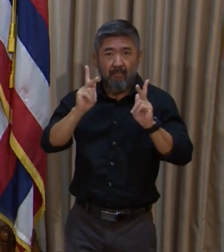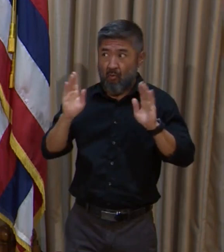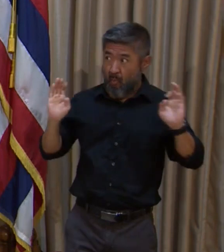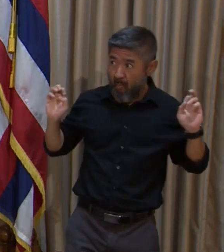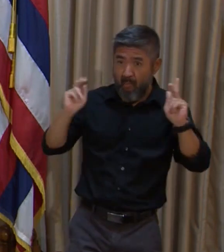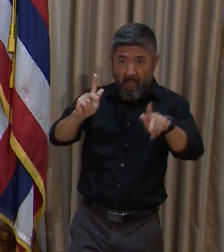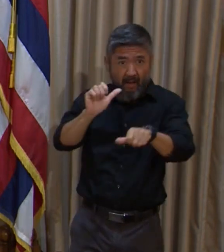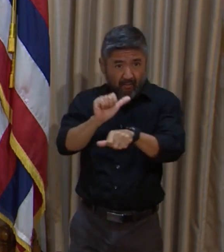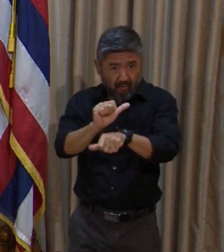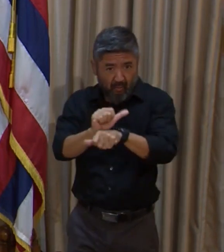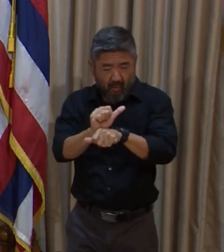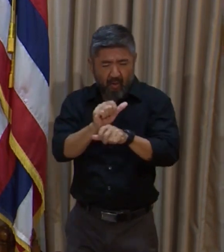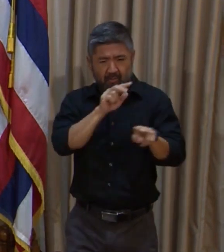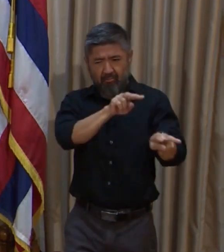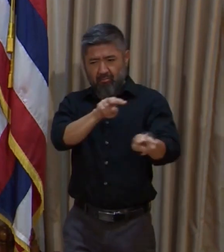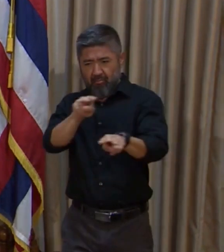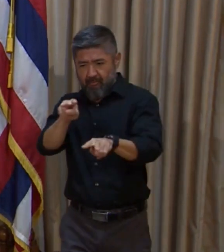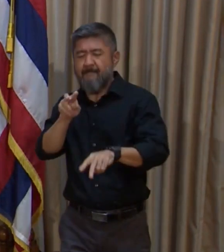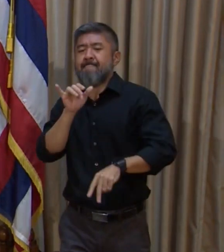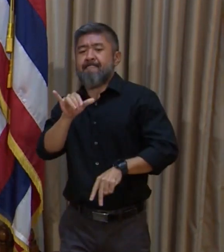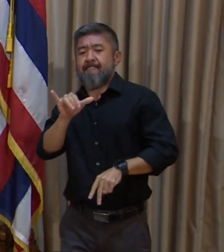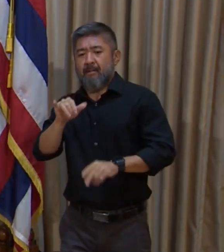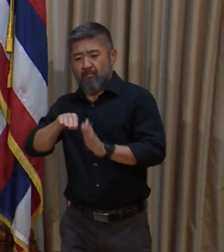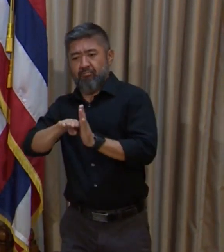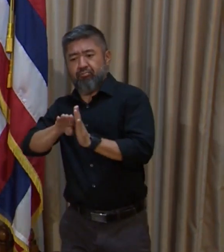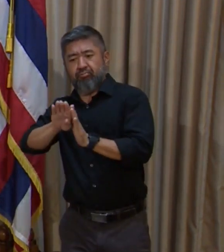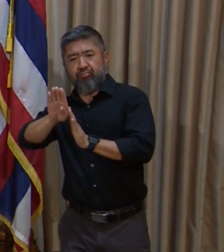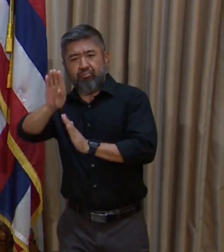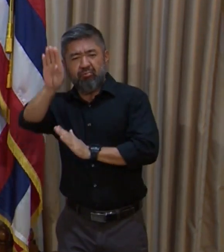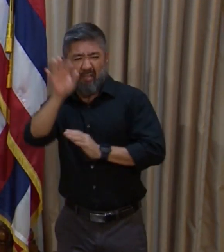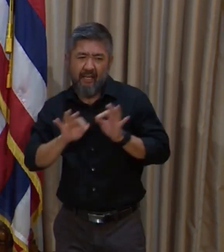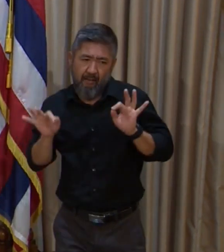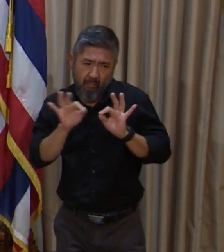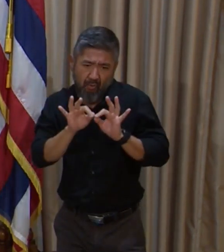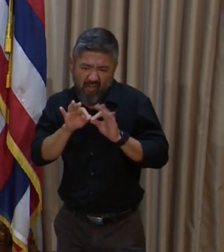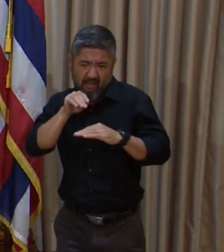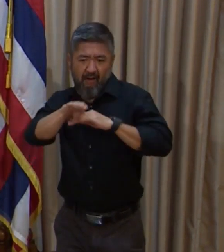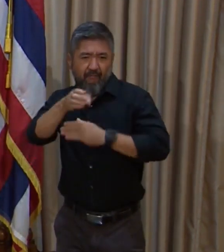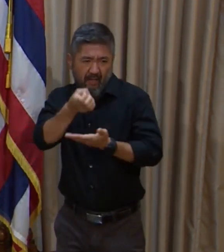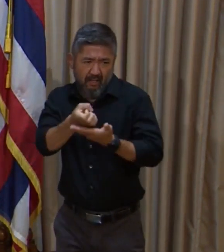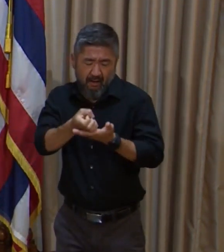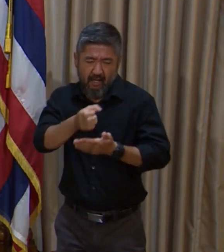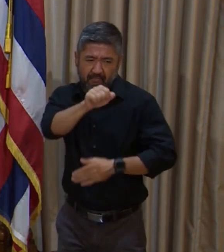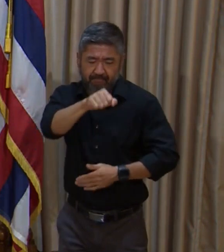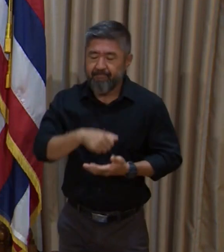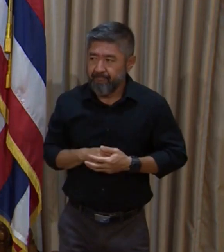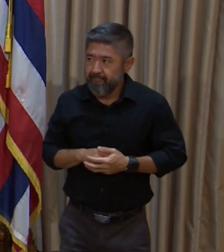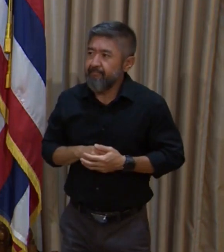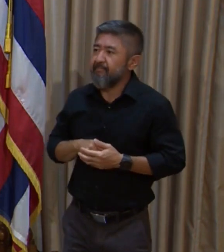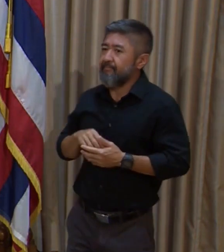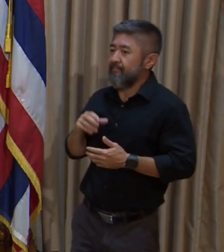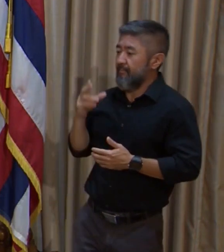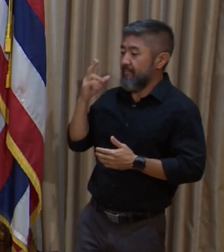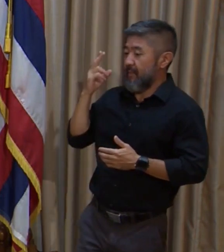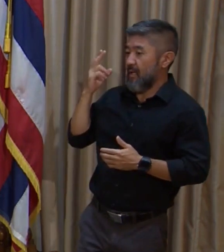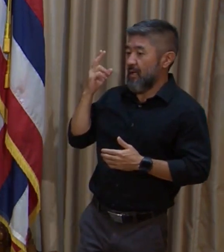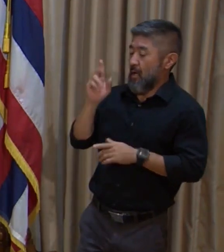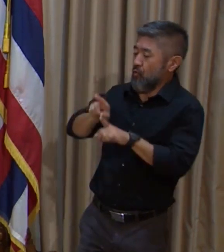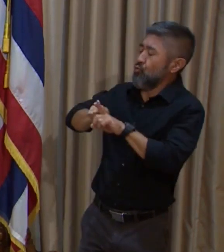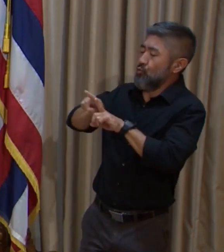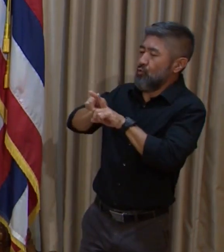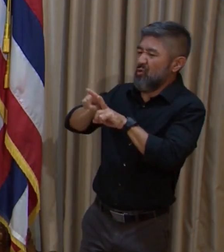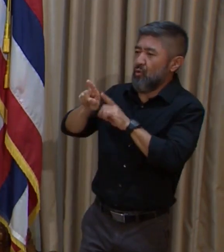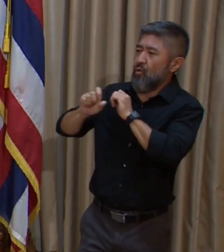will be an important part of the economy recovering. Thank you, Governor. Dan McCasso from Hawaii – from Star